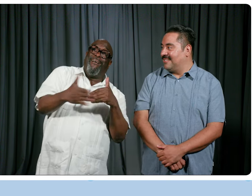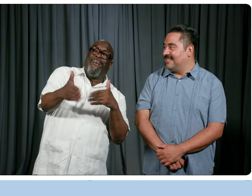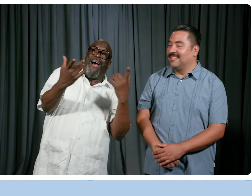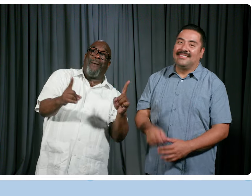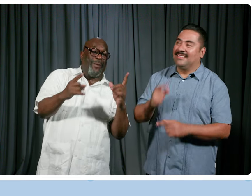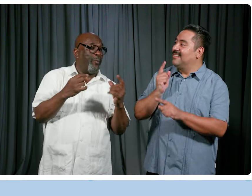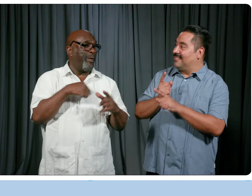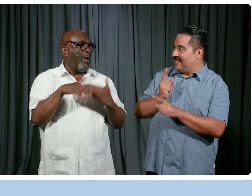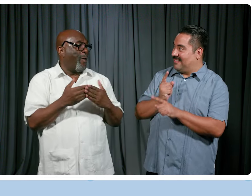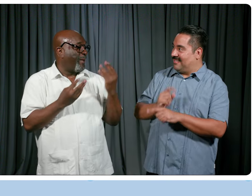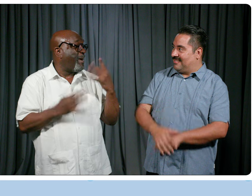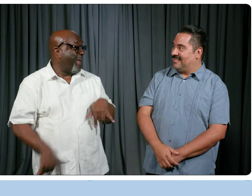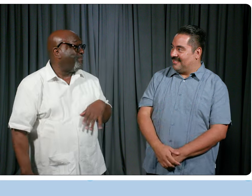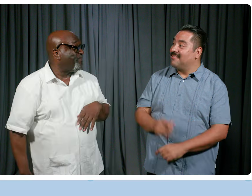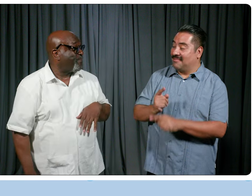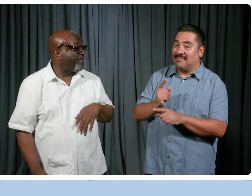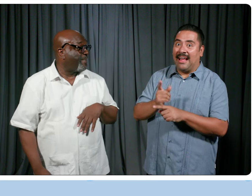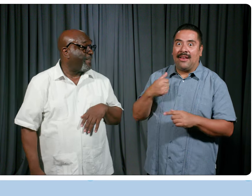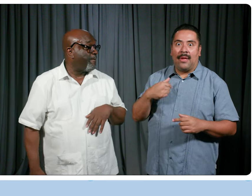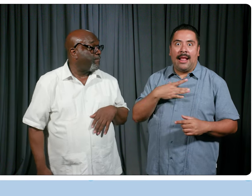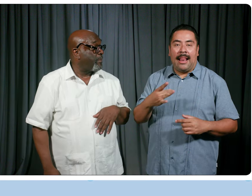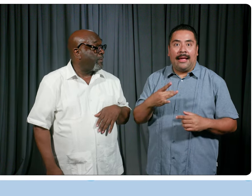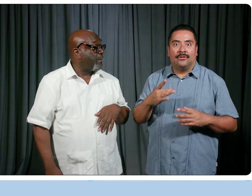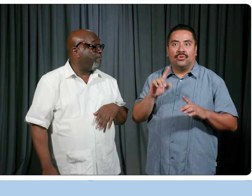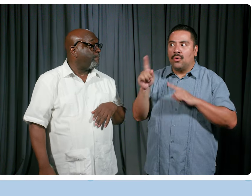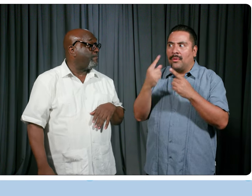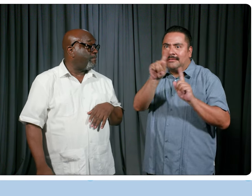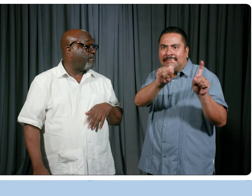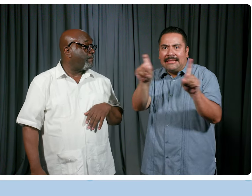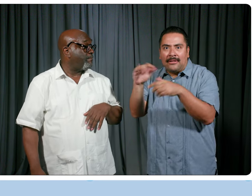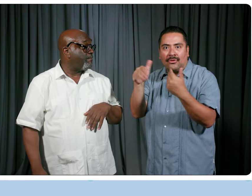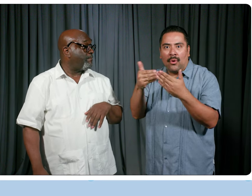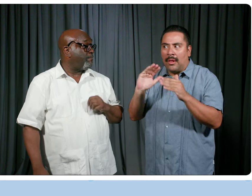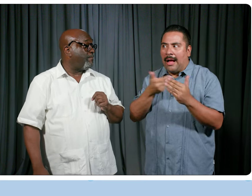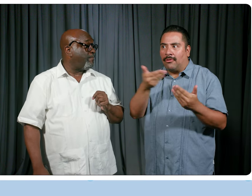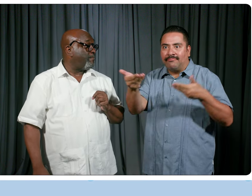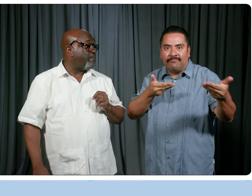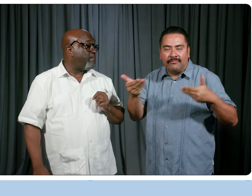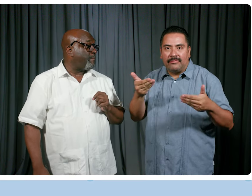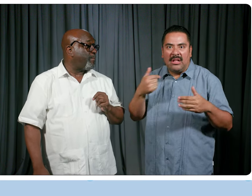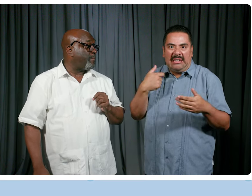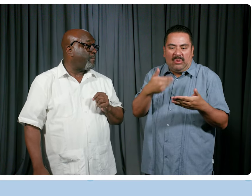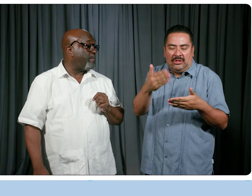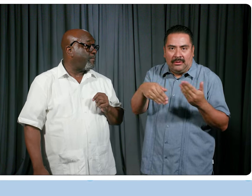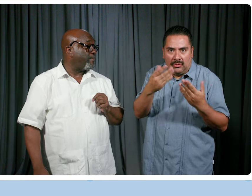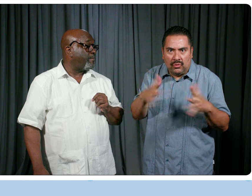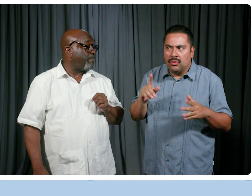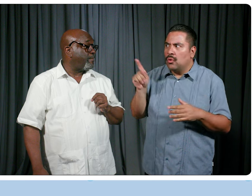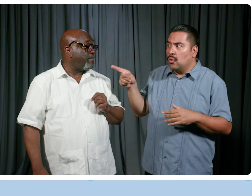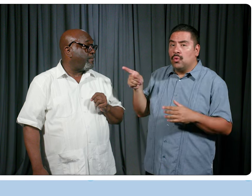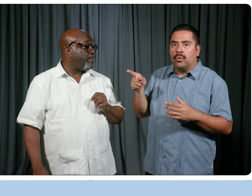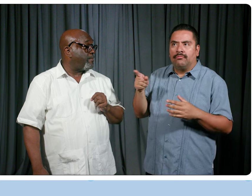Yes. Well, one thing we like to ask our guests as we wrap up is what would you tell someone who's interested